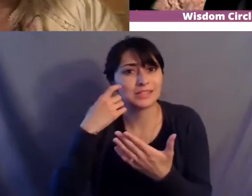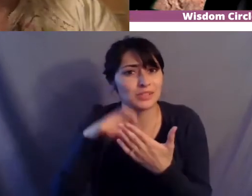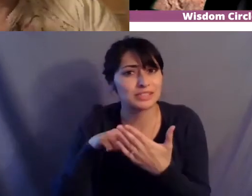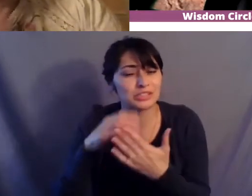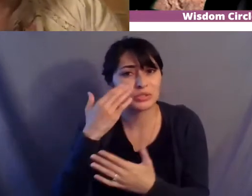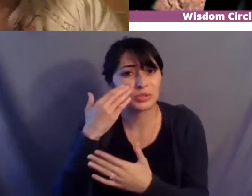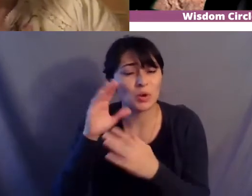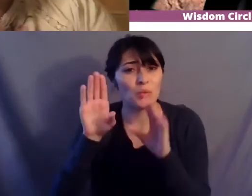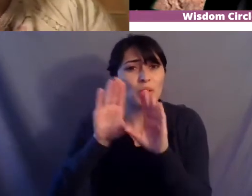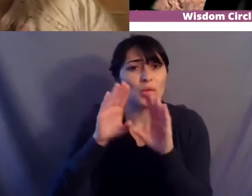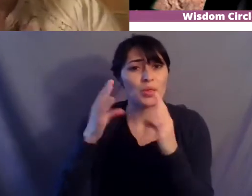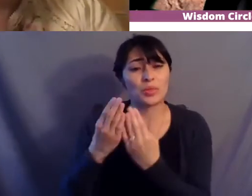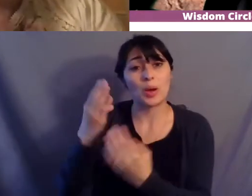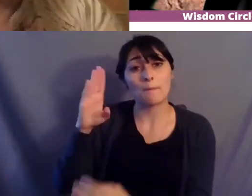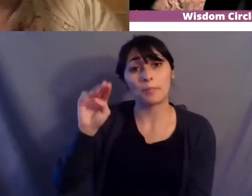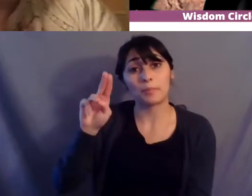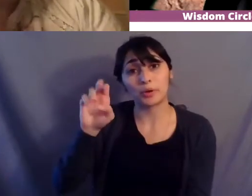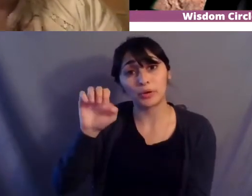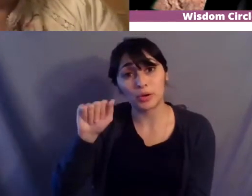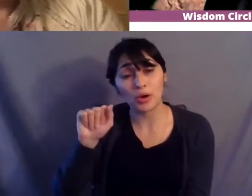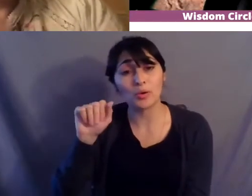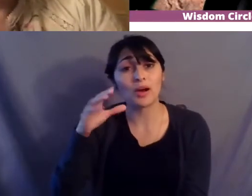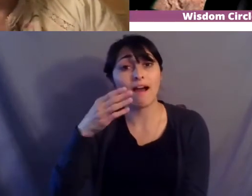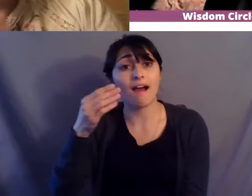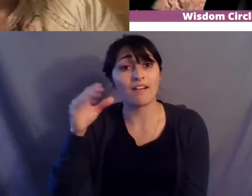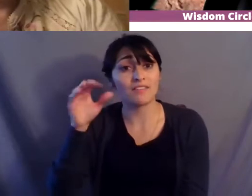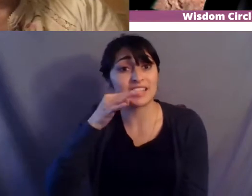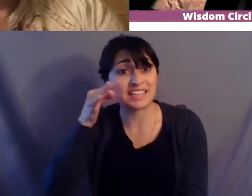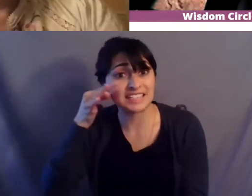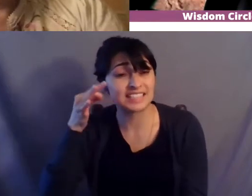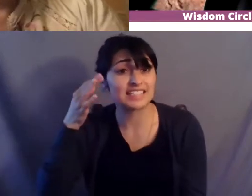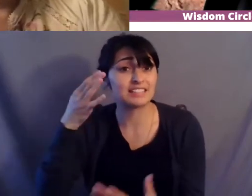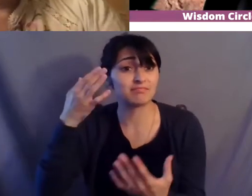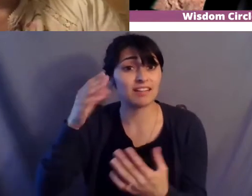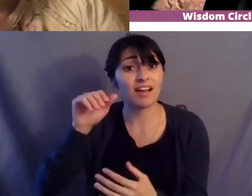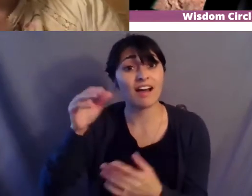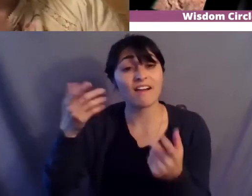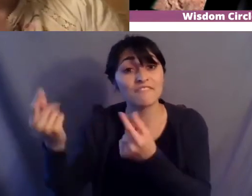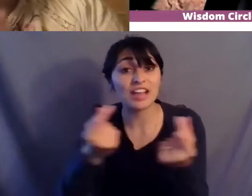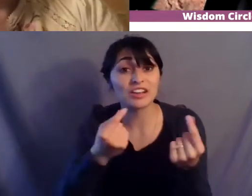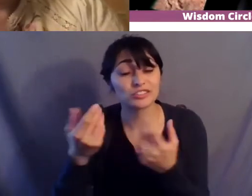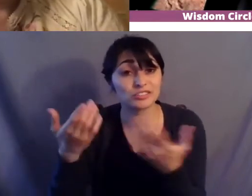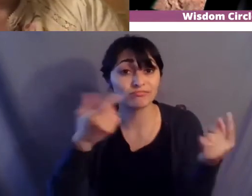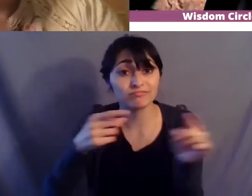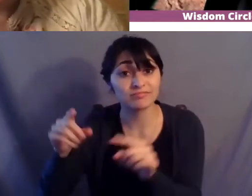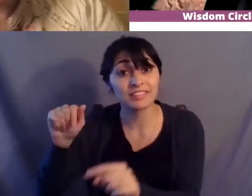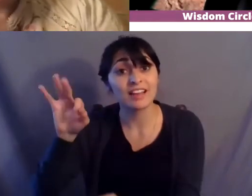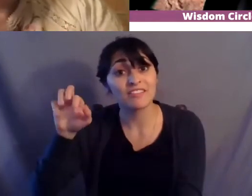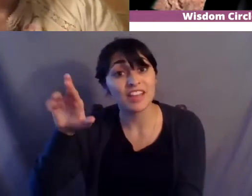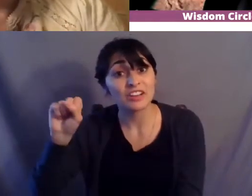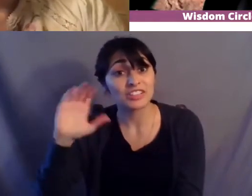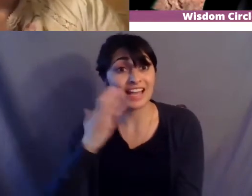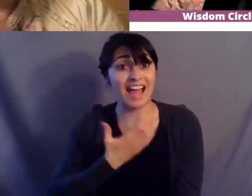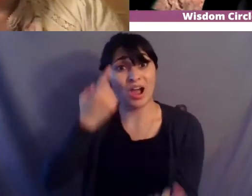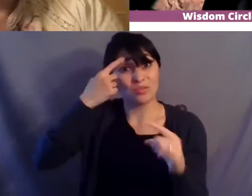of indian affairs or in the department of war is set up and u.s treaty making is made our treaties are from the 1660s